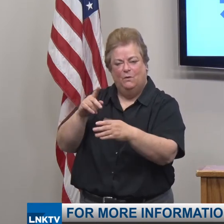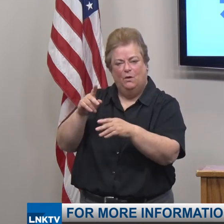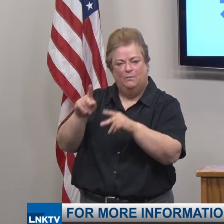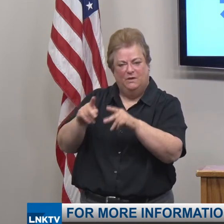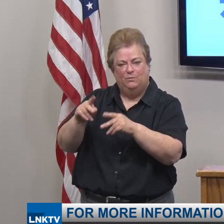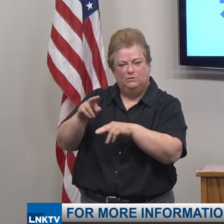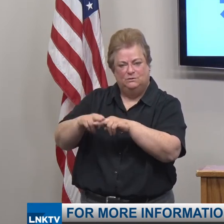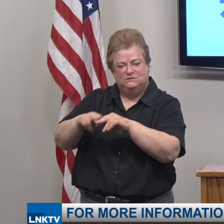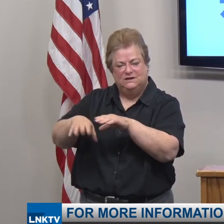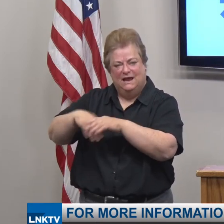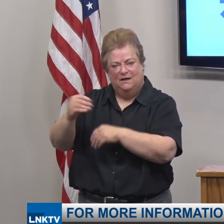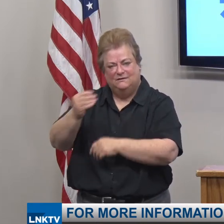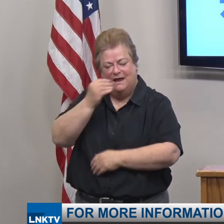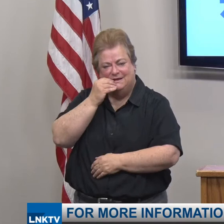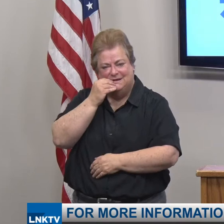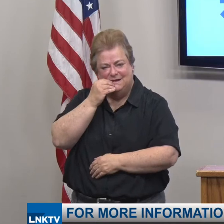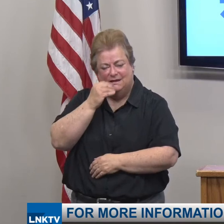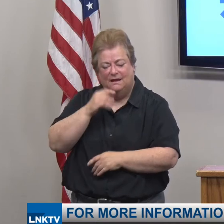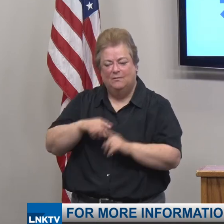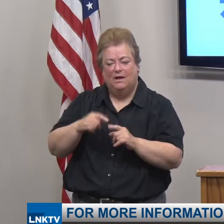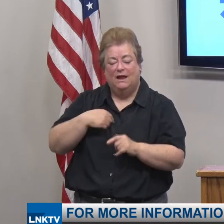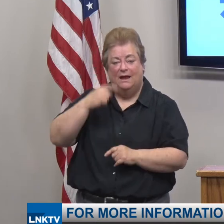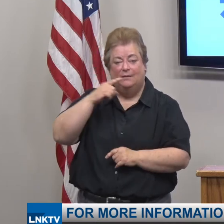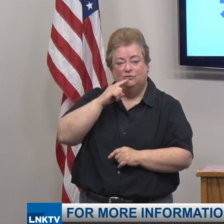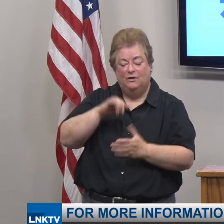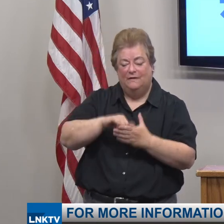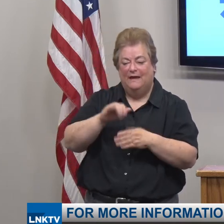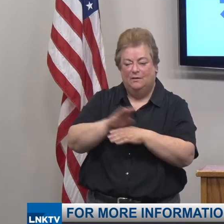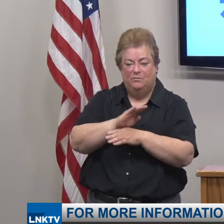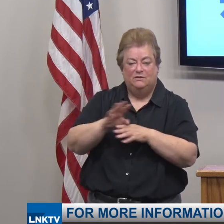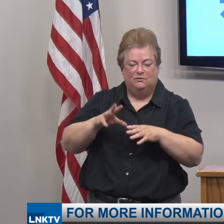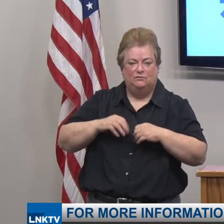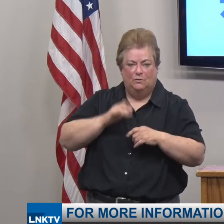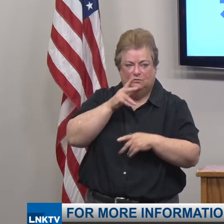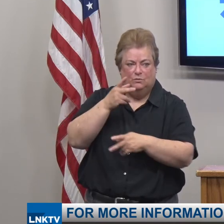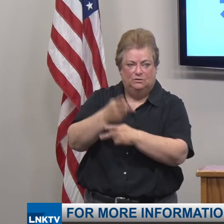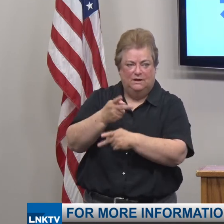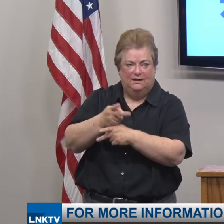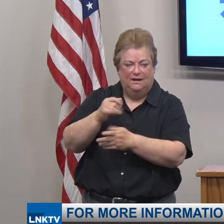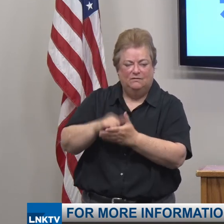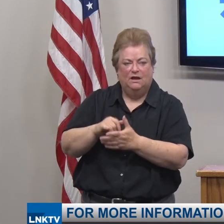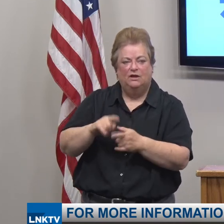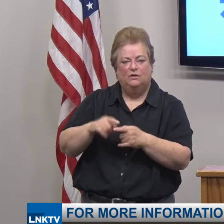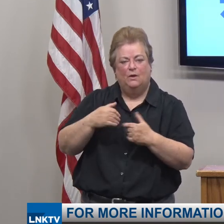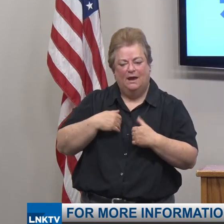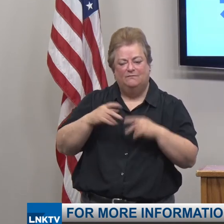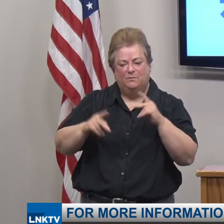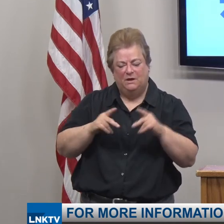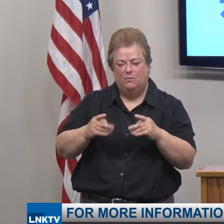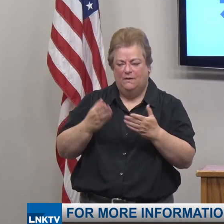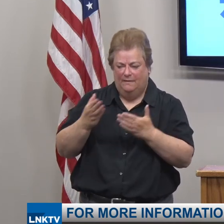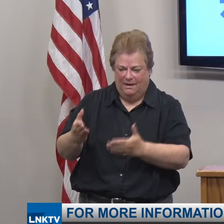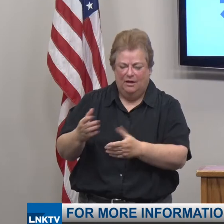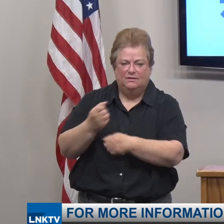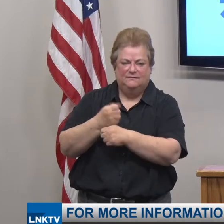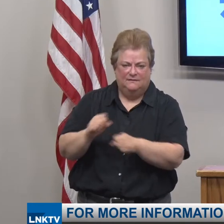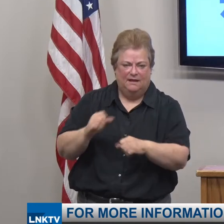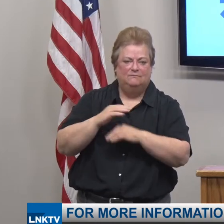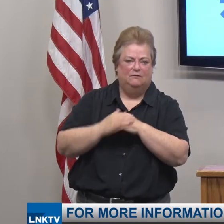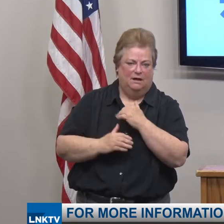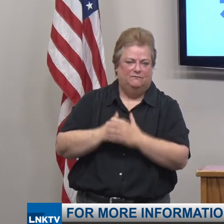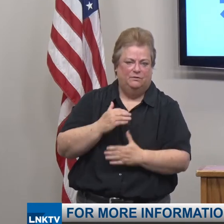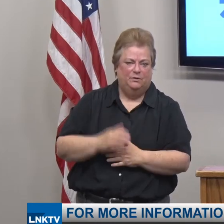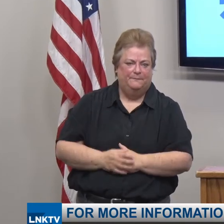talked about that with, but I'm sure our business owners will take care of that, to be able to have people there and be safe and be comfortable.